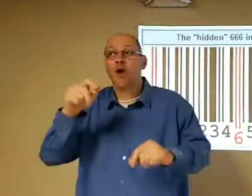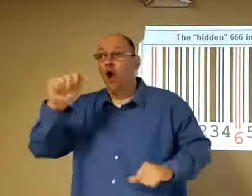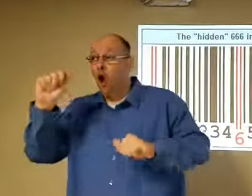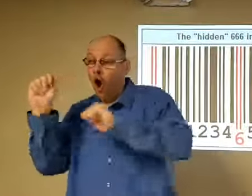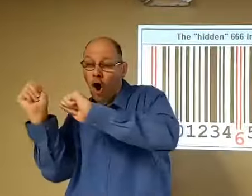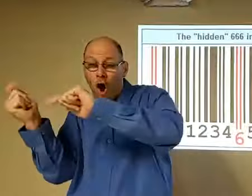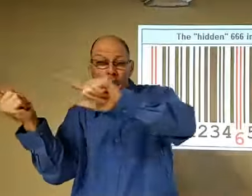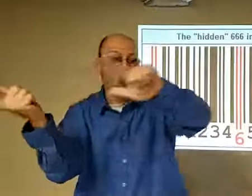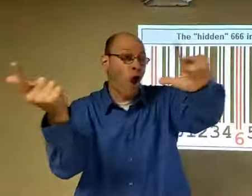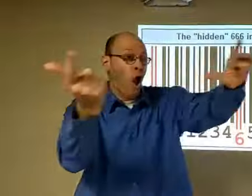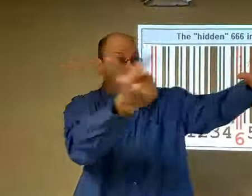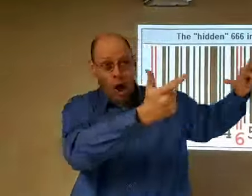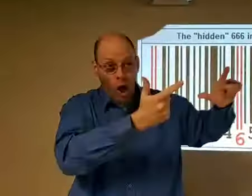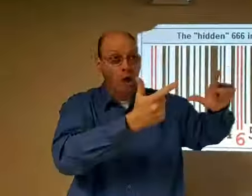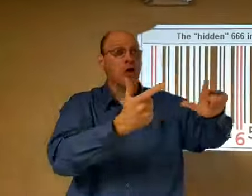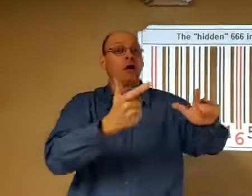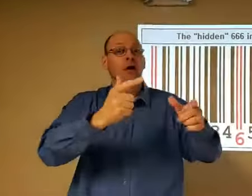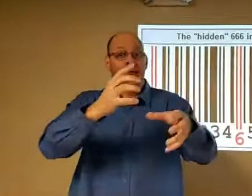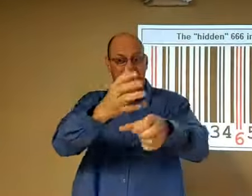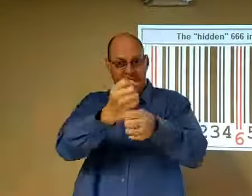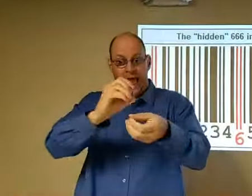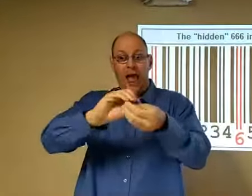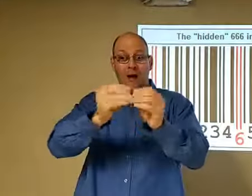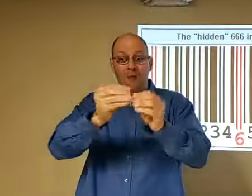a 666 embedded into this barcode